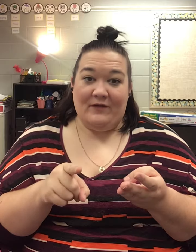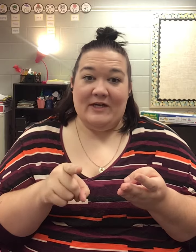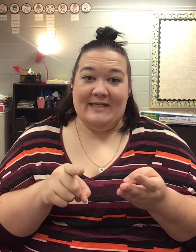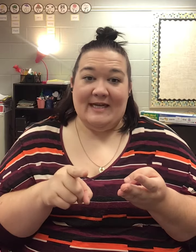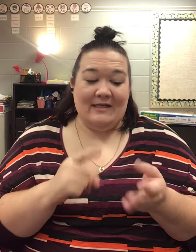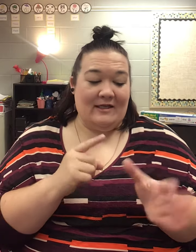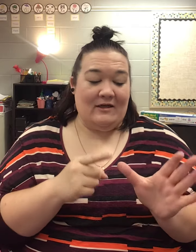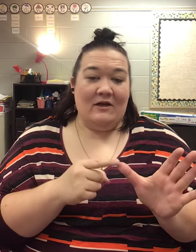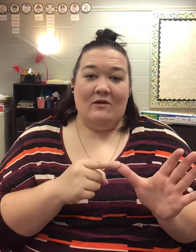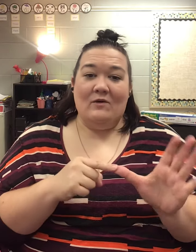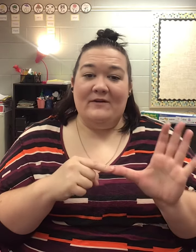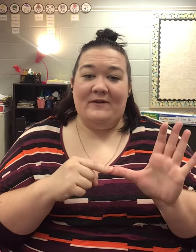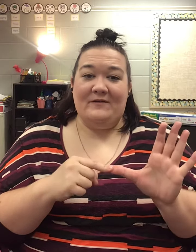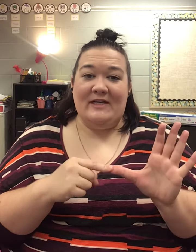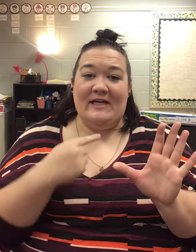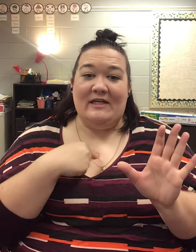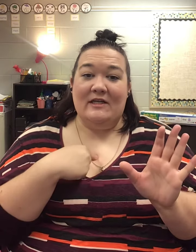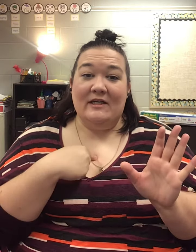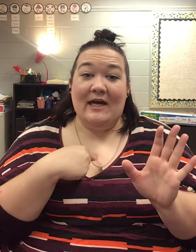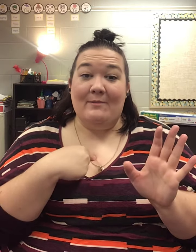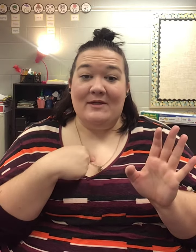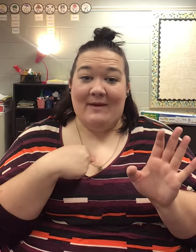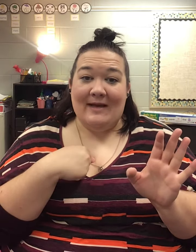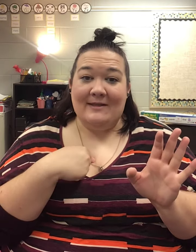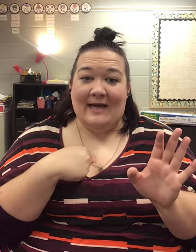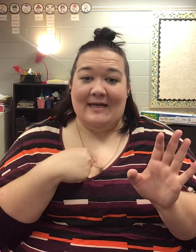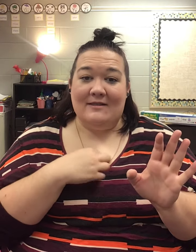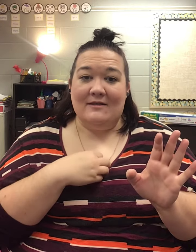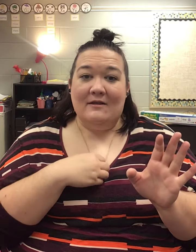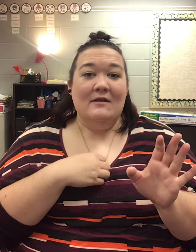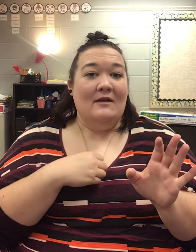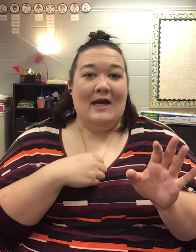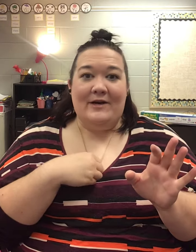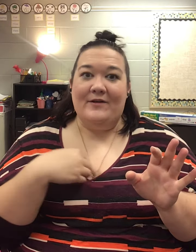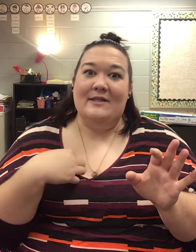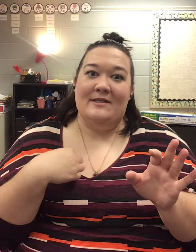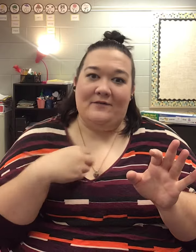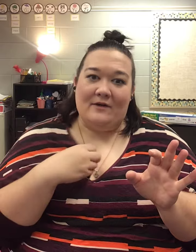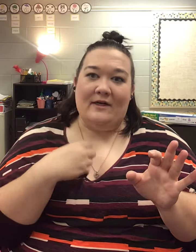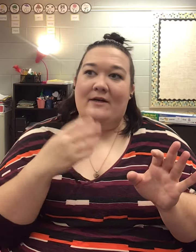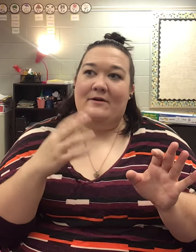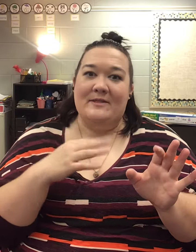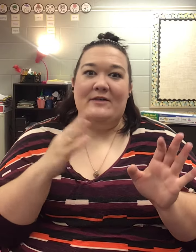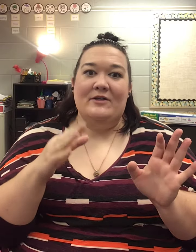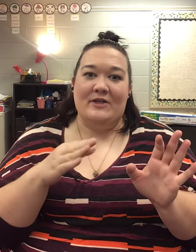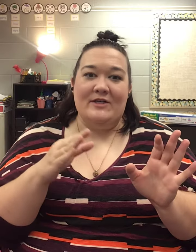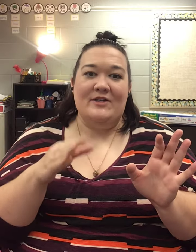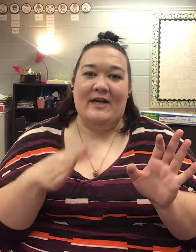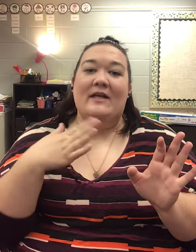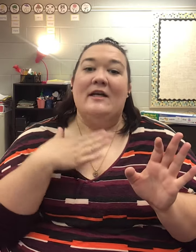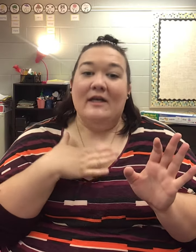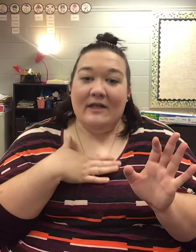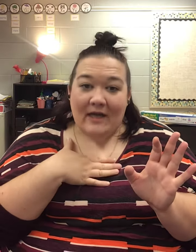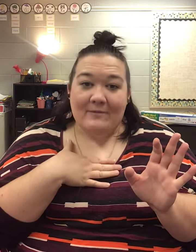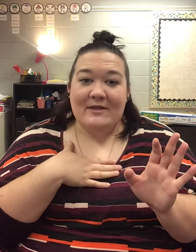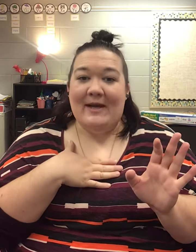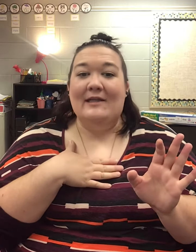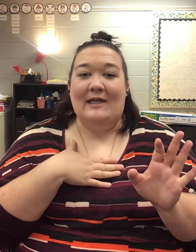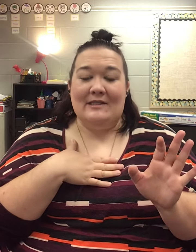1230, Saxon, 115, come to math class. I know that's different. I know I'm going to exchange it again. Come to math class at